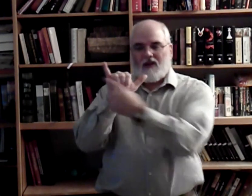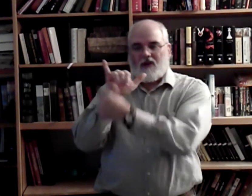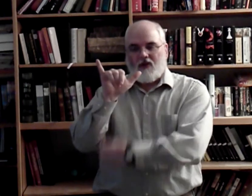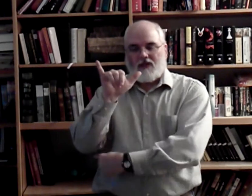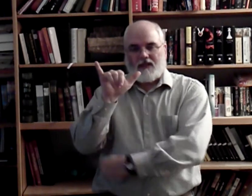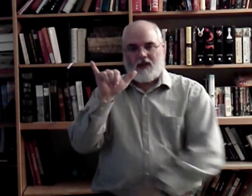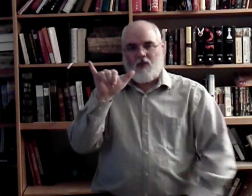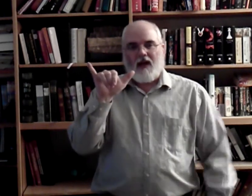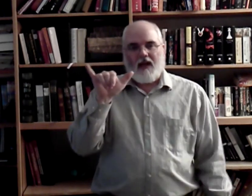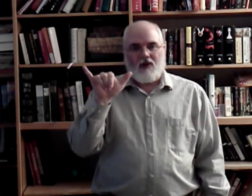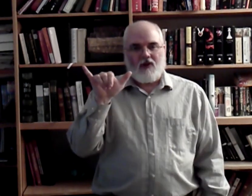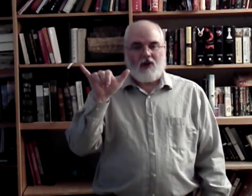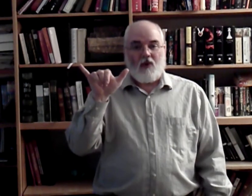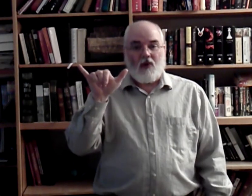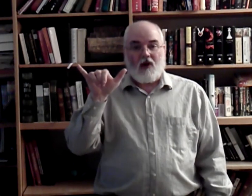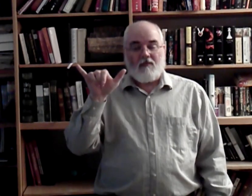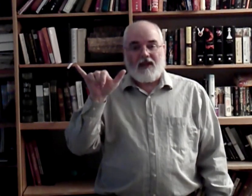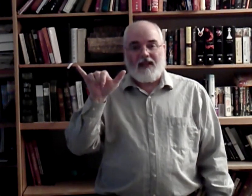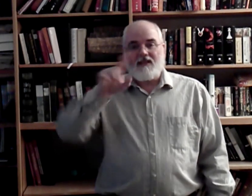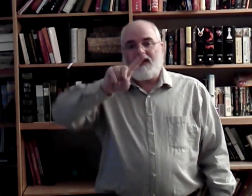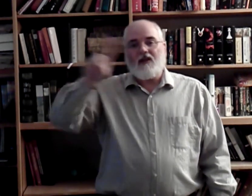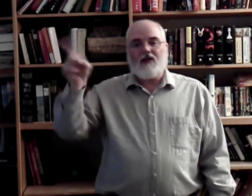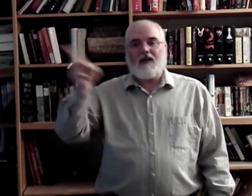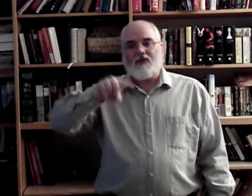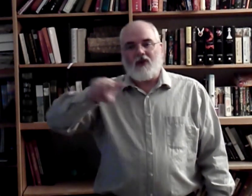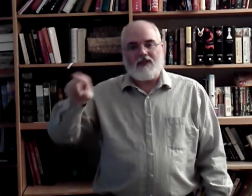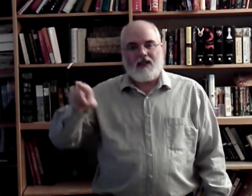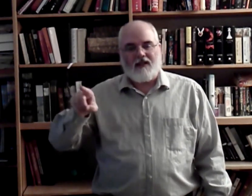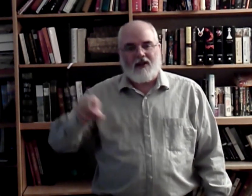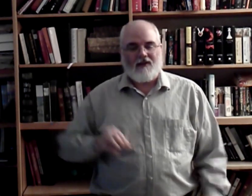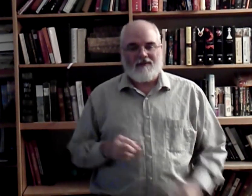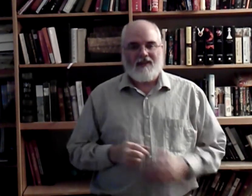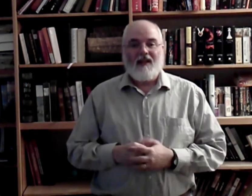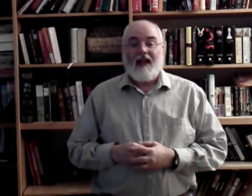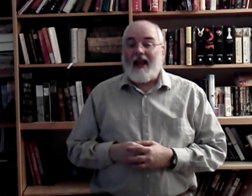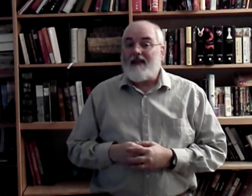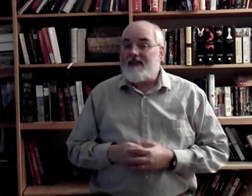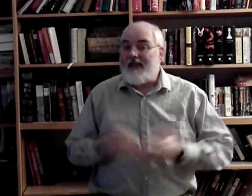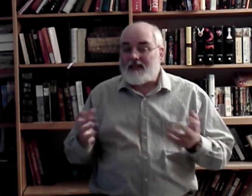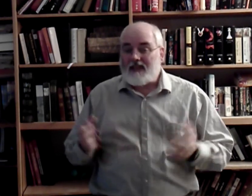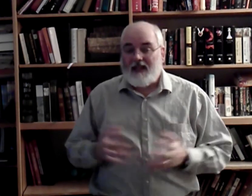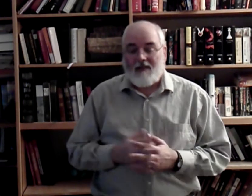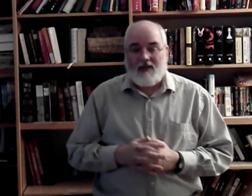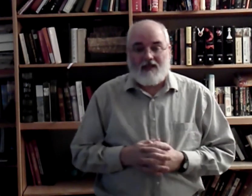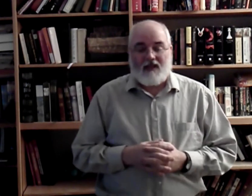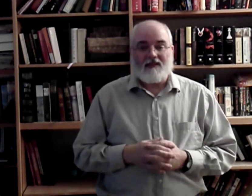Looks like the letter Y if you look at the whole arm. And Z. You just kind of draw a Z in the air. And that's the ABCs.